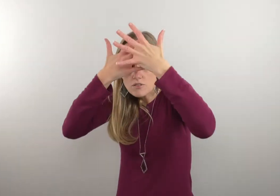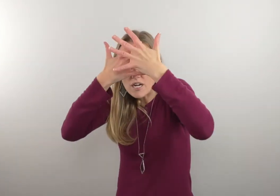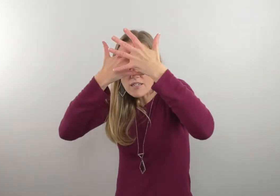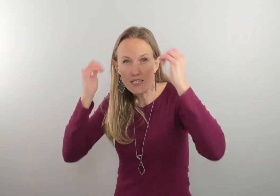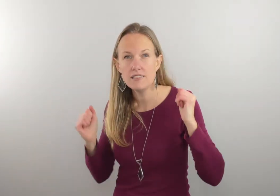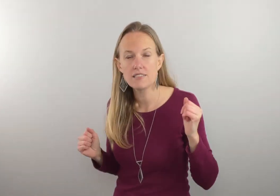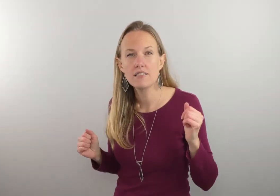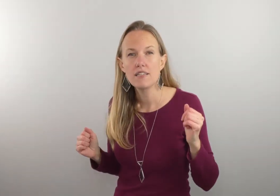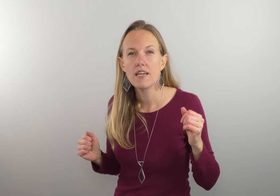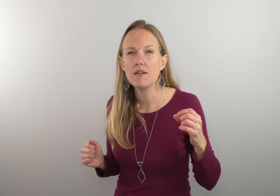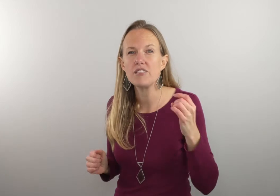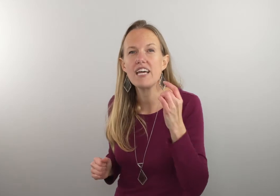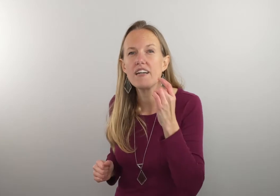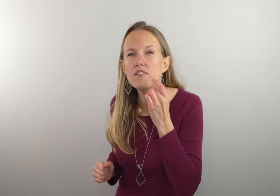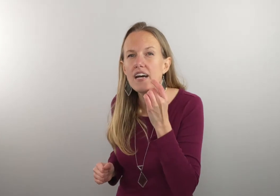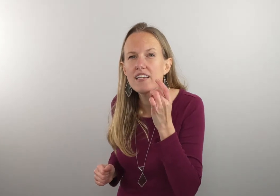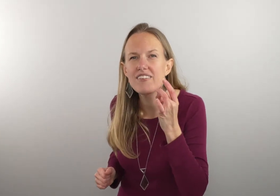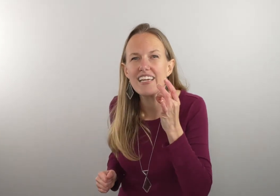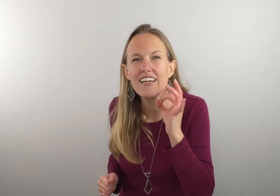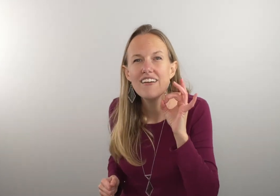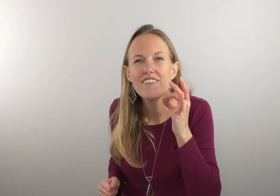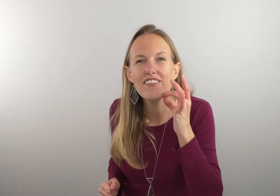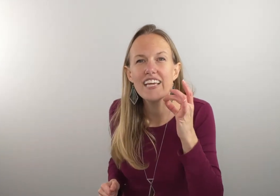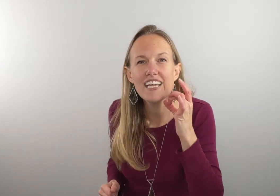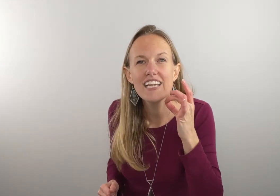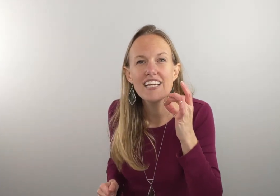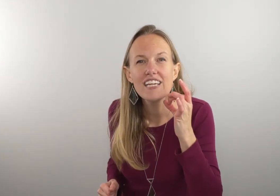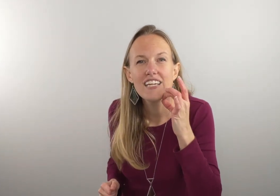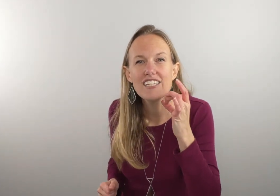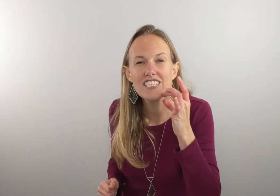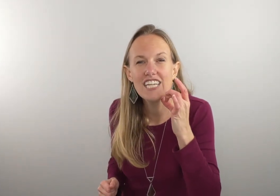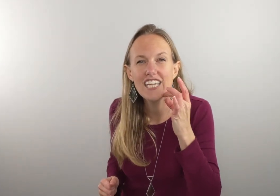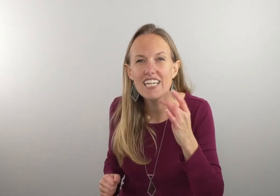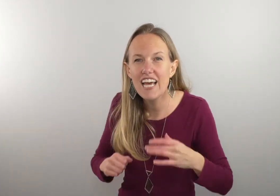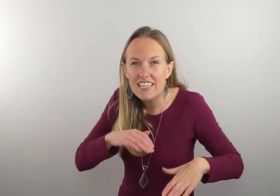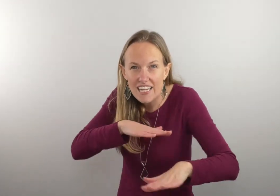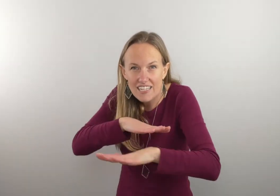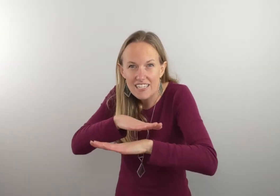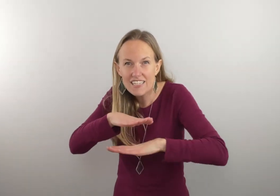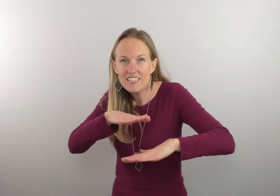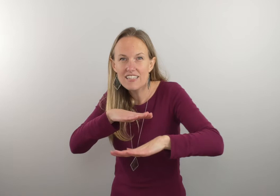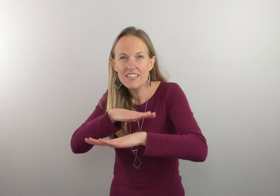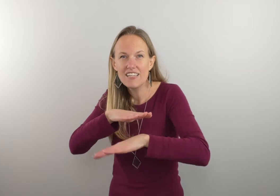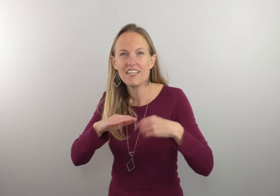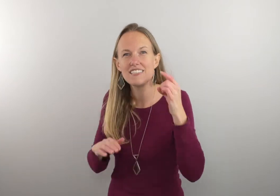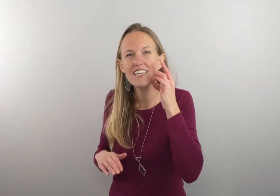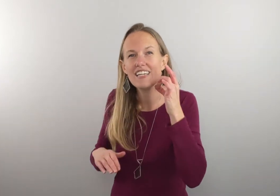darkness okay but shadow you kind of like flick your chin and then it's like